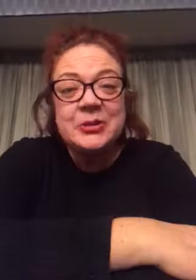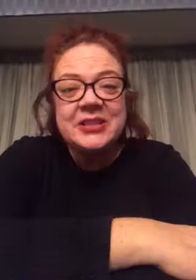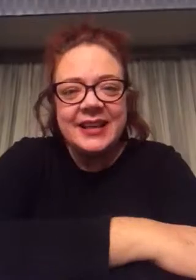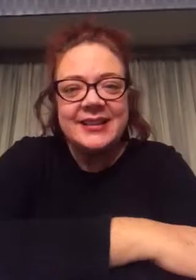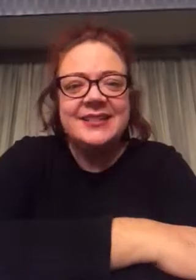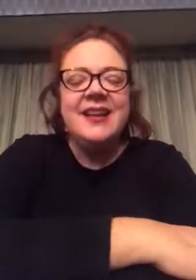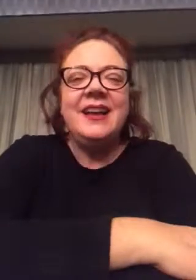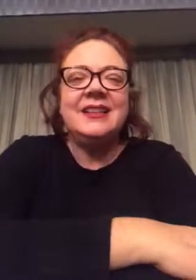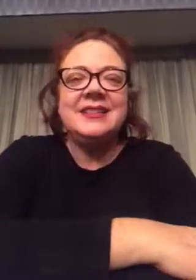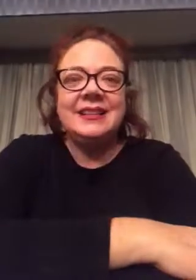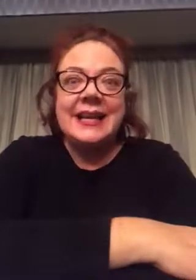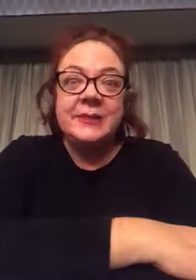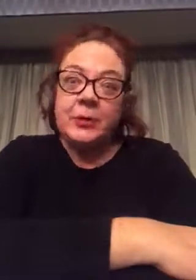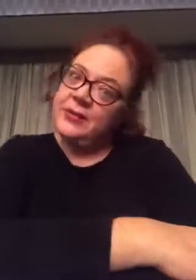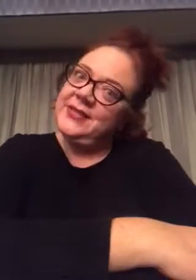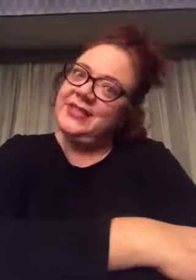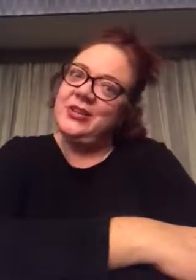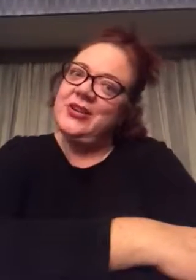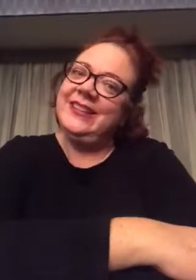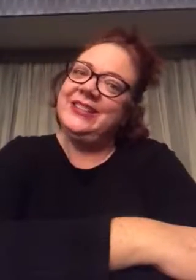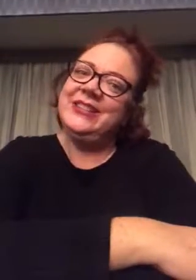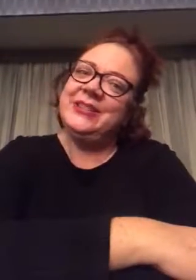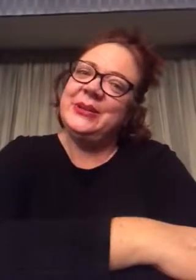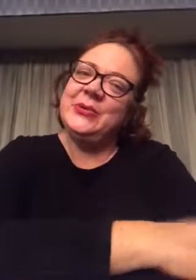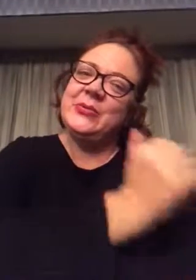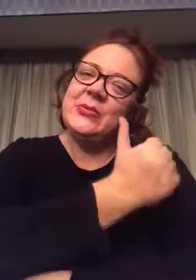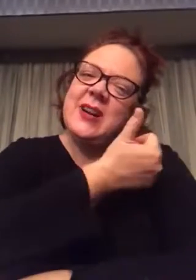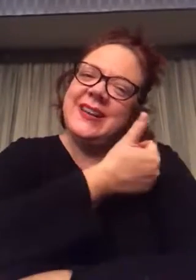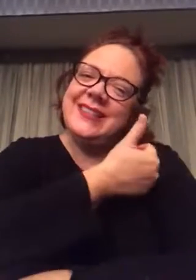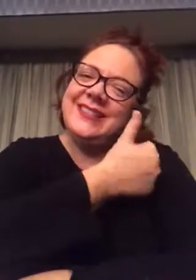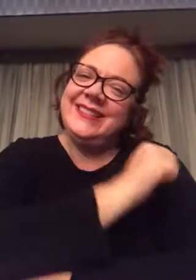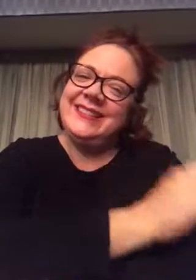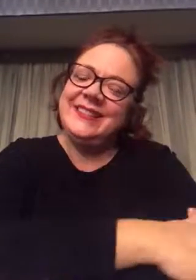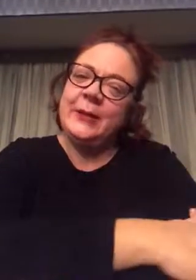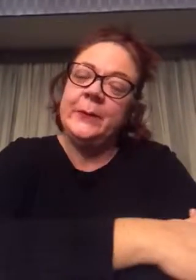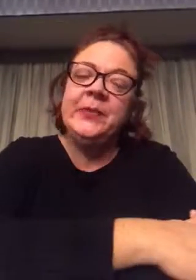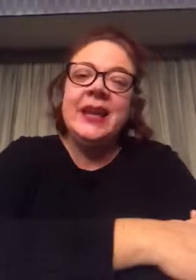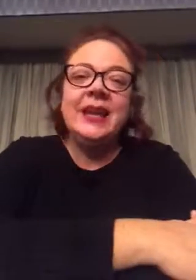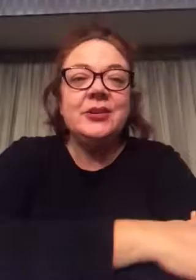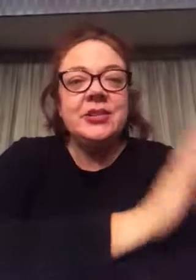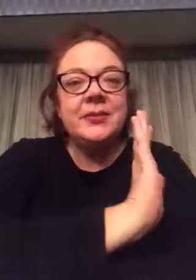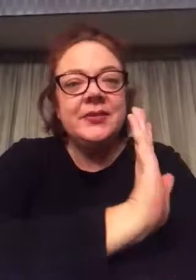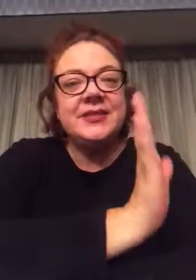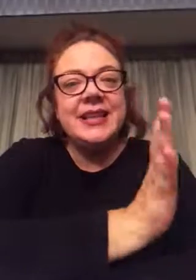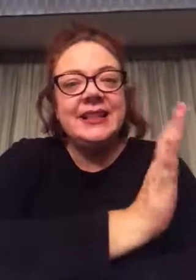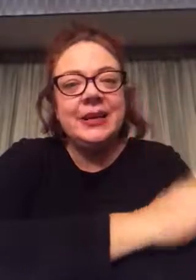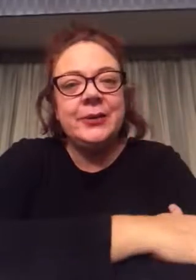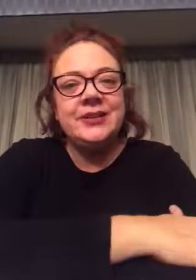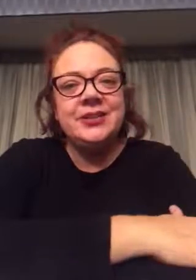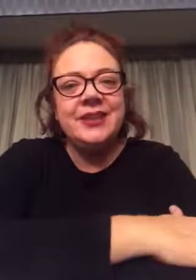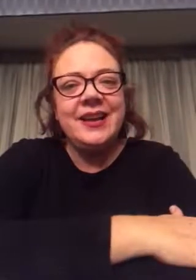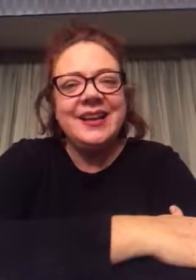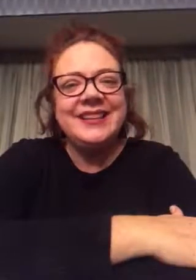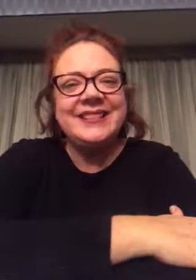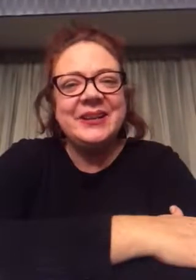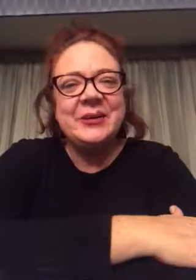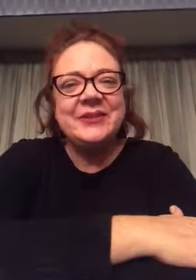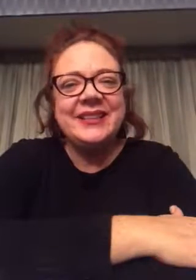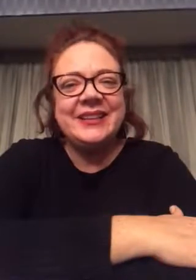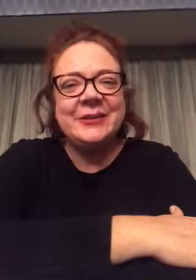Coates class has the last part of this song and she is gonna rock it. So here's some of the sign language to go with it,